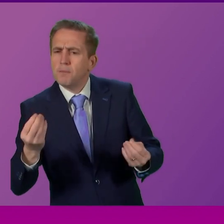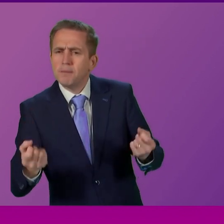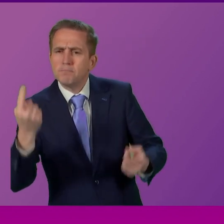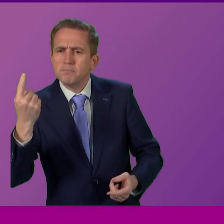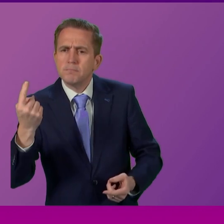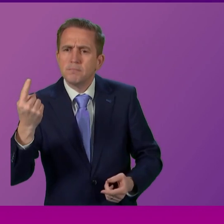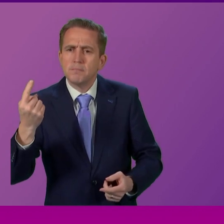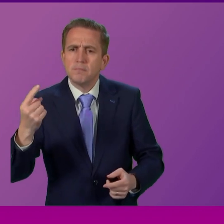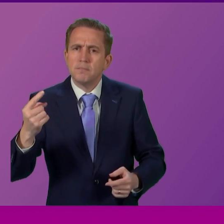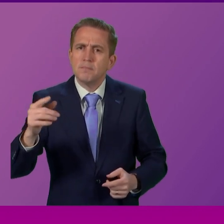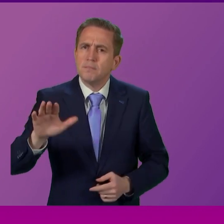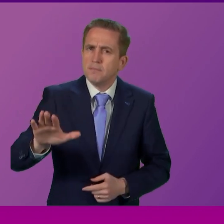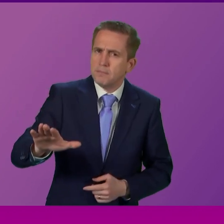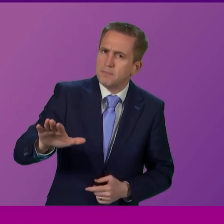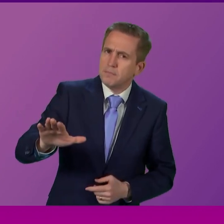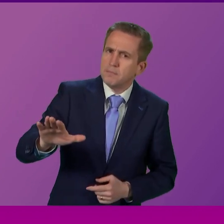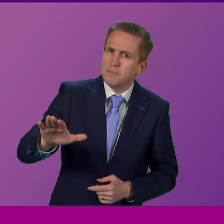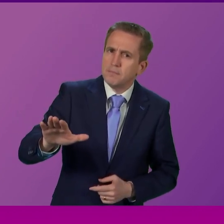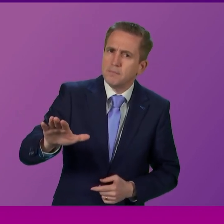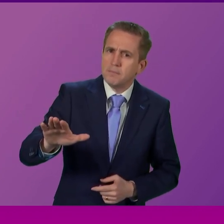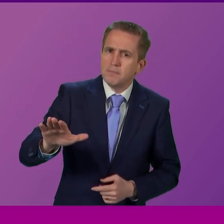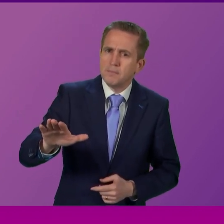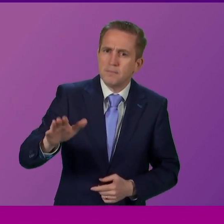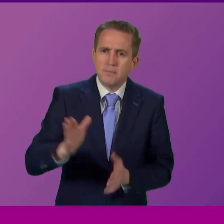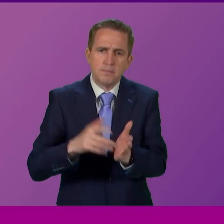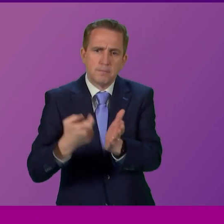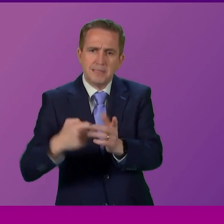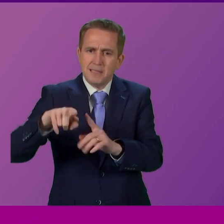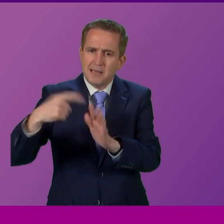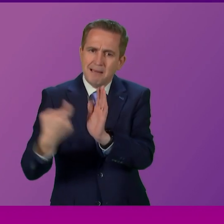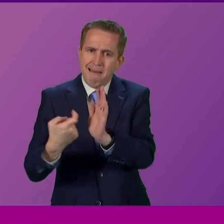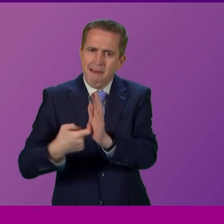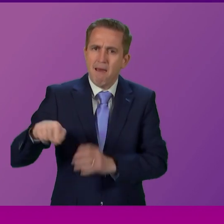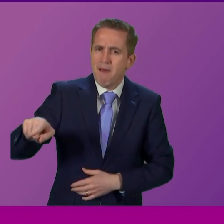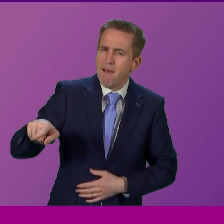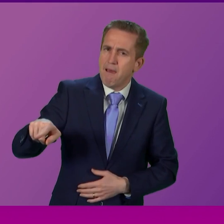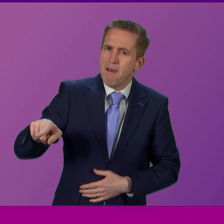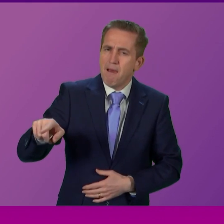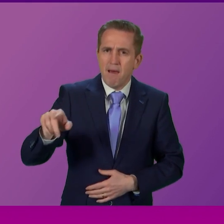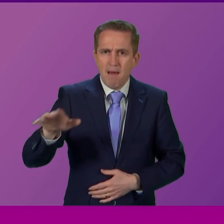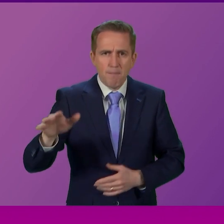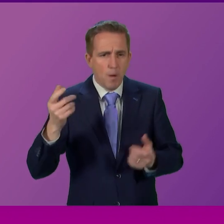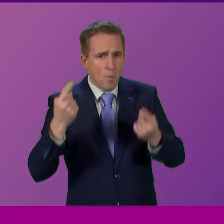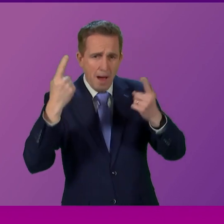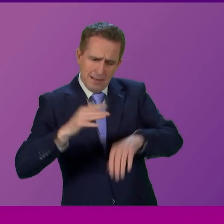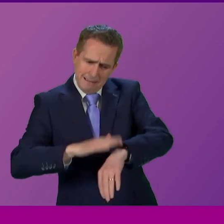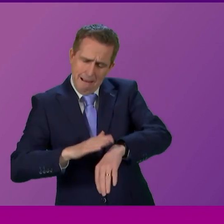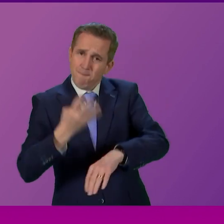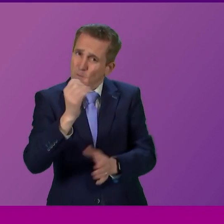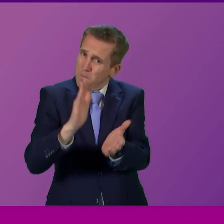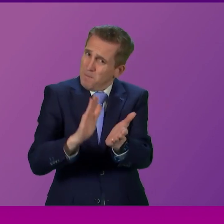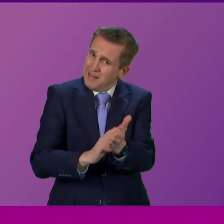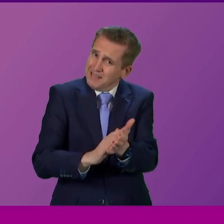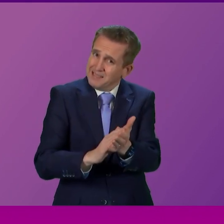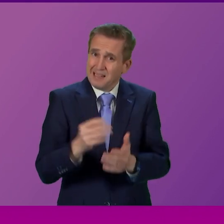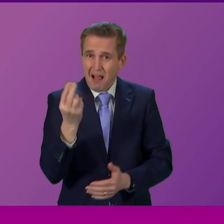Mr MacLennan I'm taking a point of order from Mr Kerr thank you Mr Kerr I'm mindful presiding officer that you had allocated 40 minutes we're now at